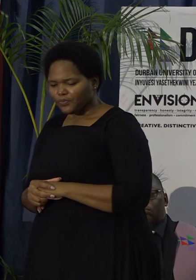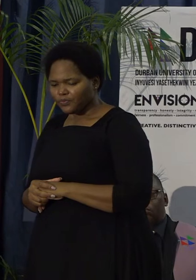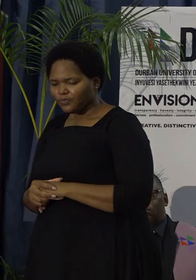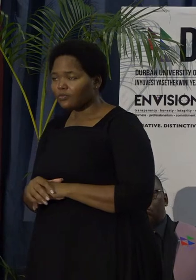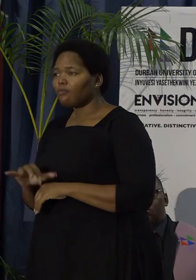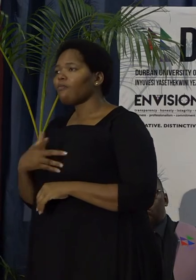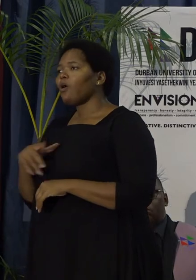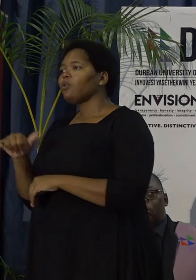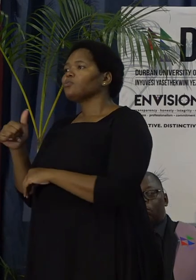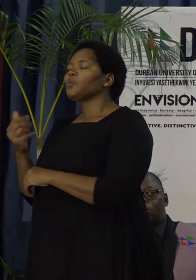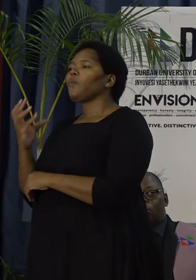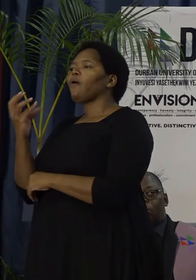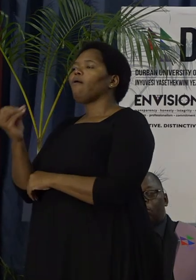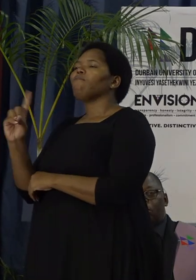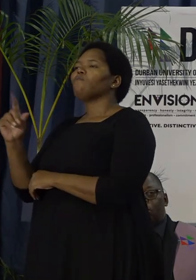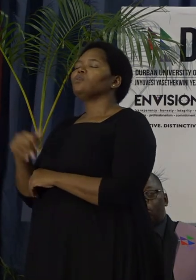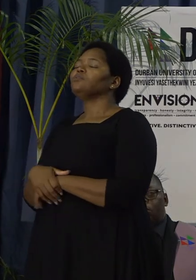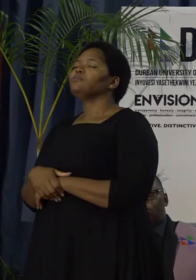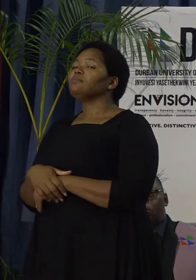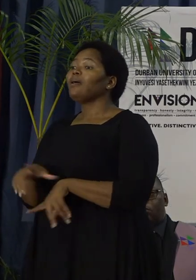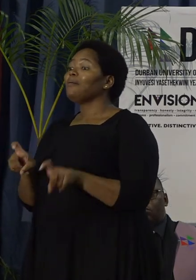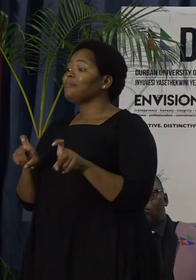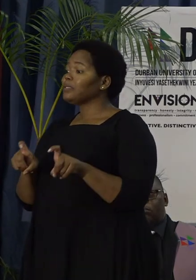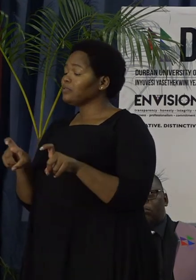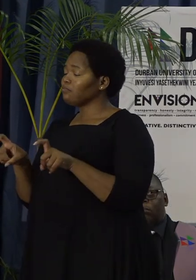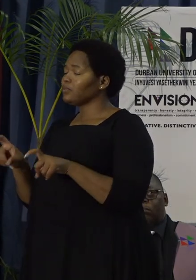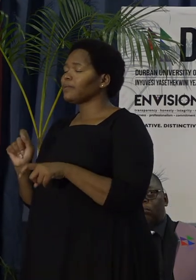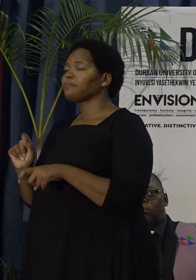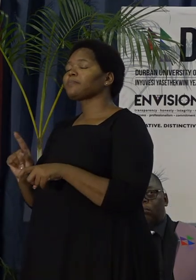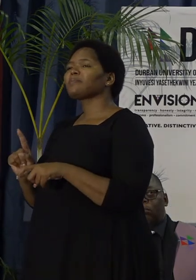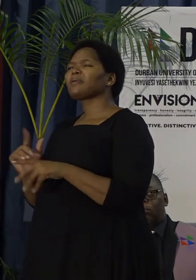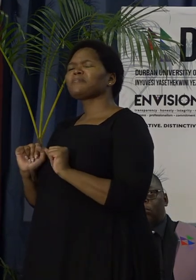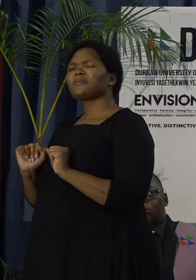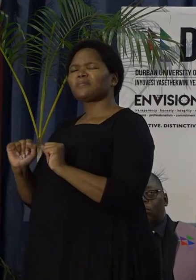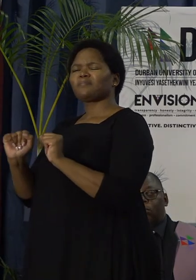We have sustainability principles on salary increments.